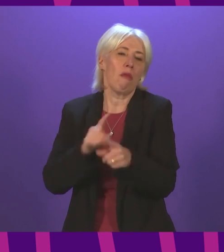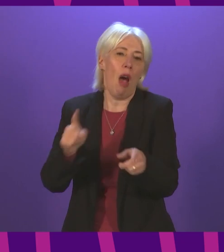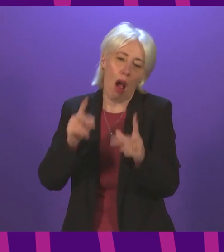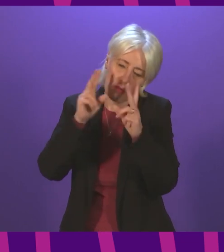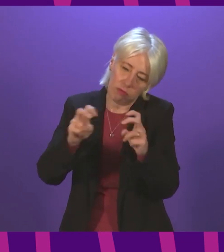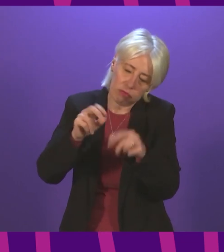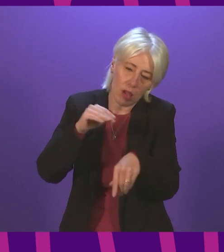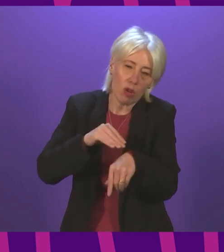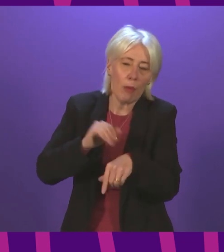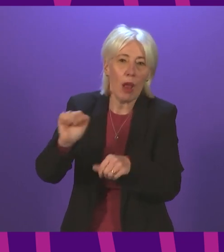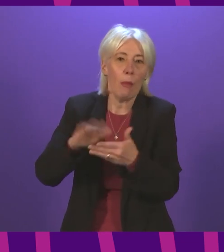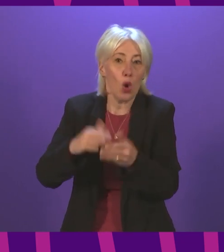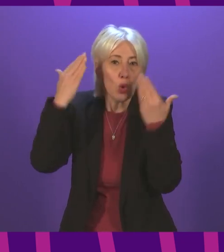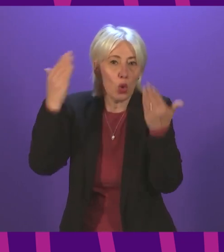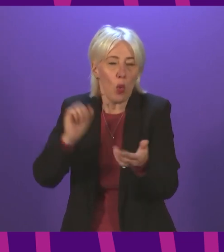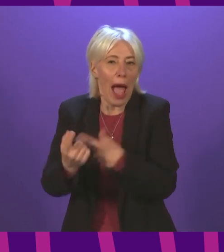into that child's death.